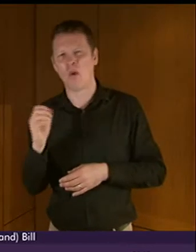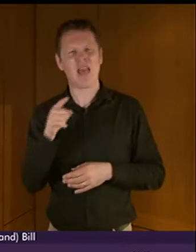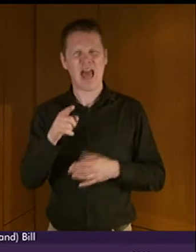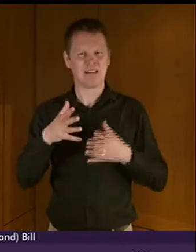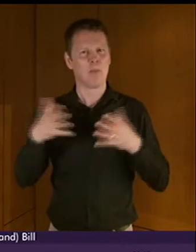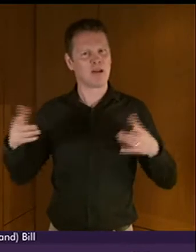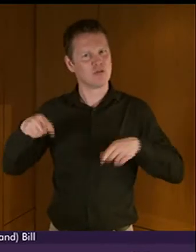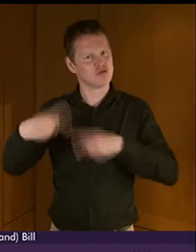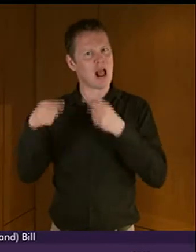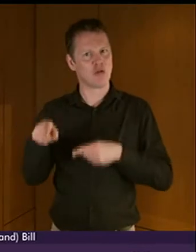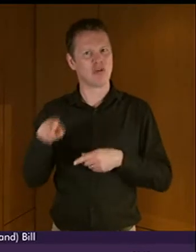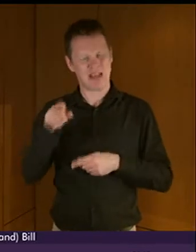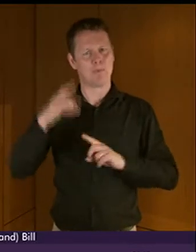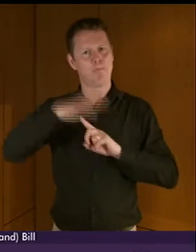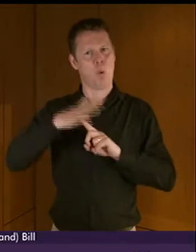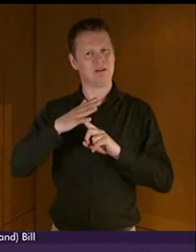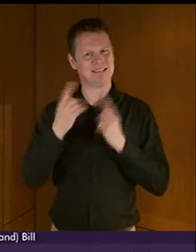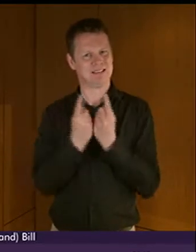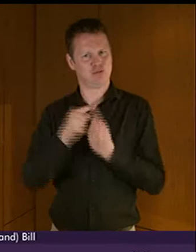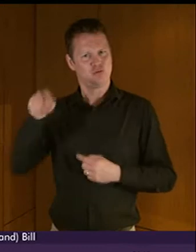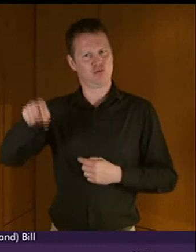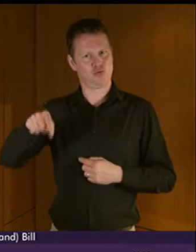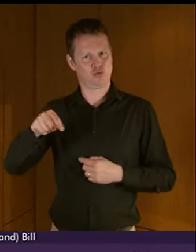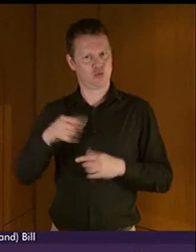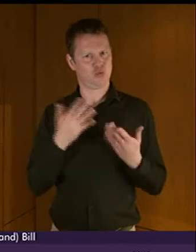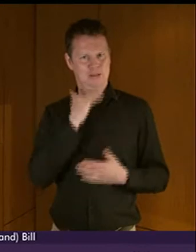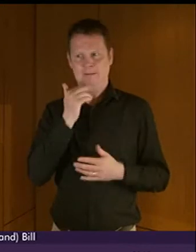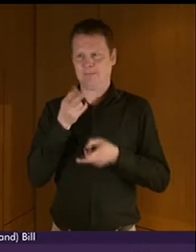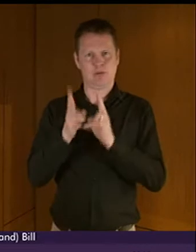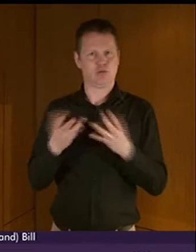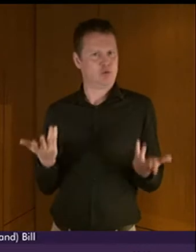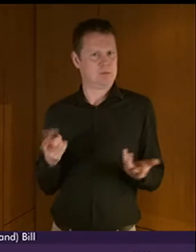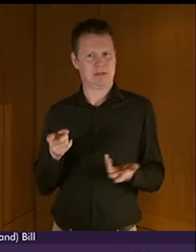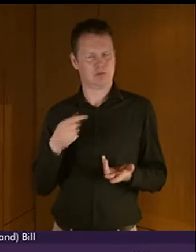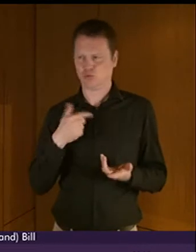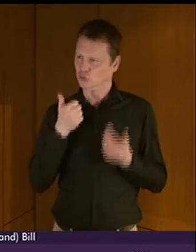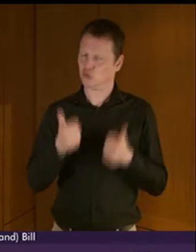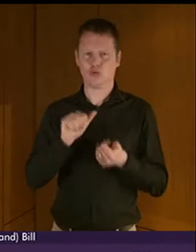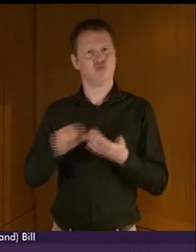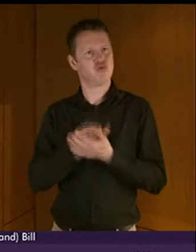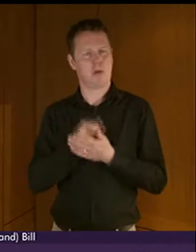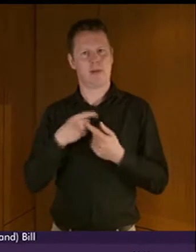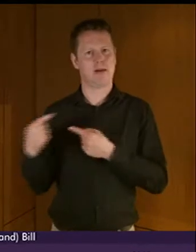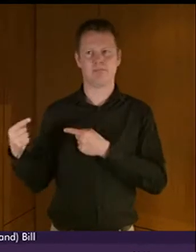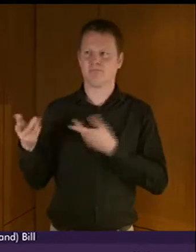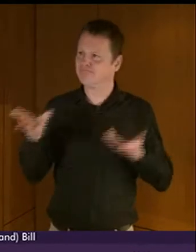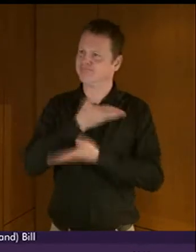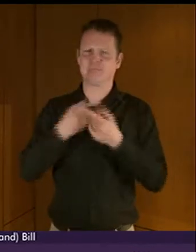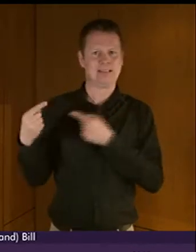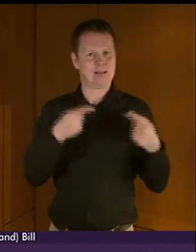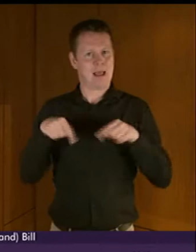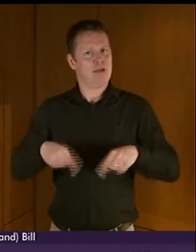challenging and important issue that we find ourselves properly debating today. Now, of course,